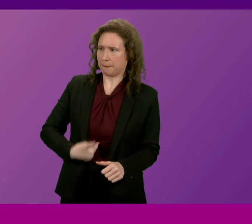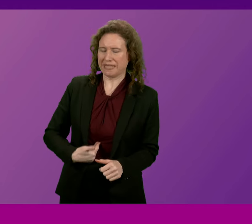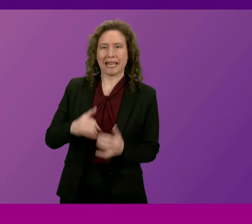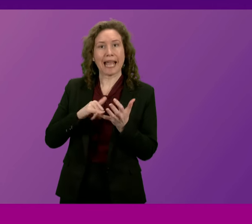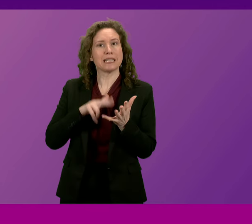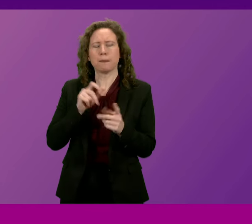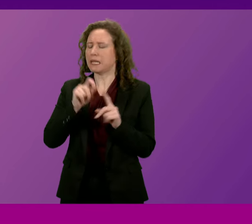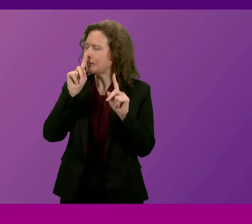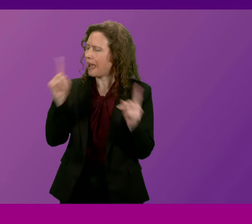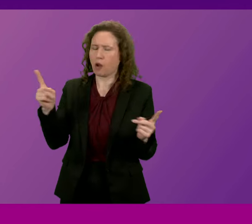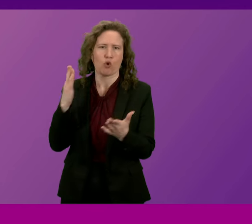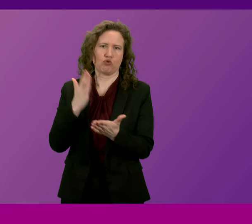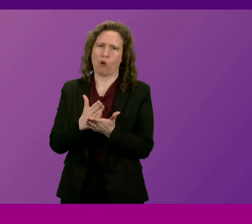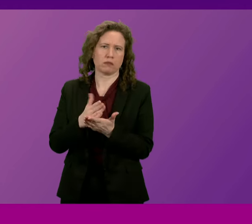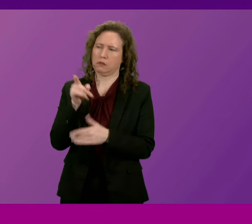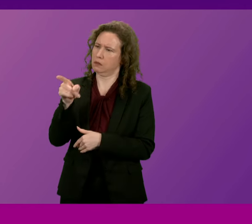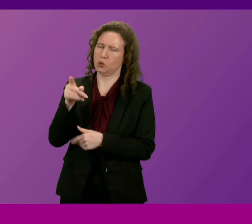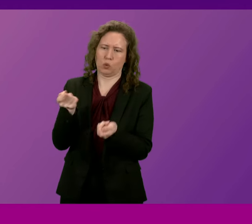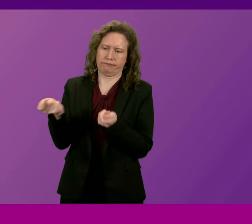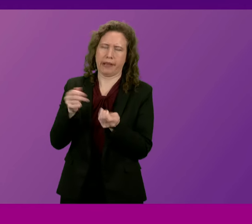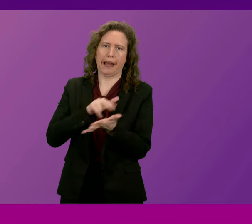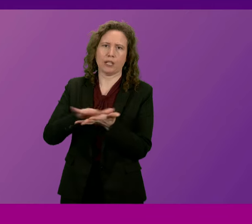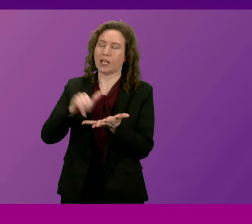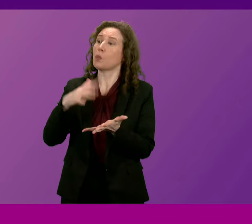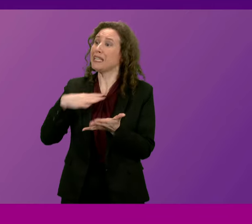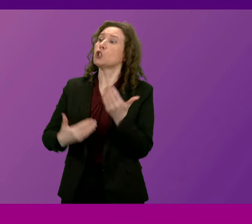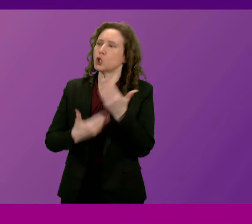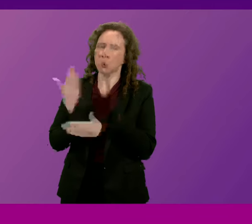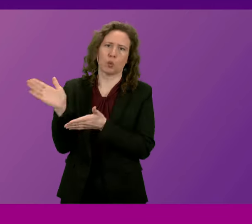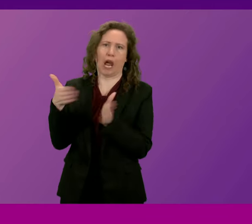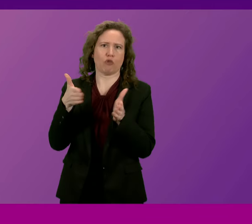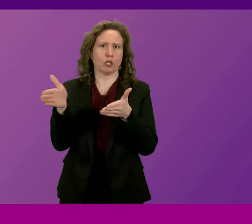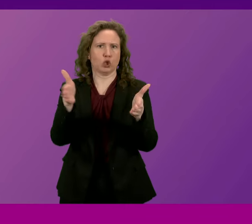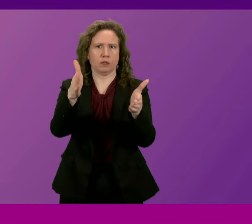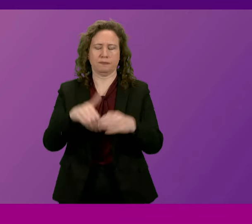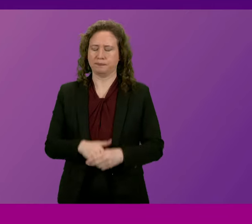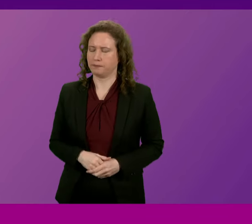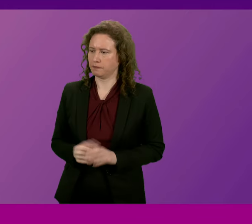SNP can't be trusted with our NHS and that we need a new direction? First Minister.